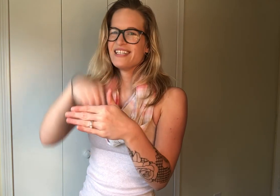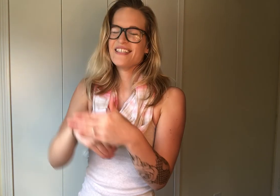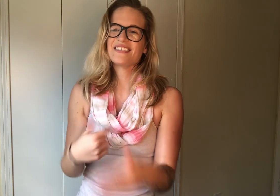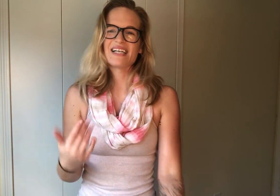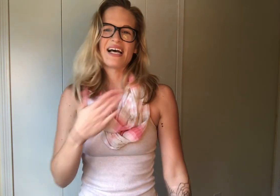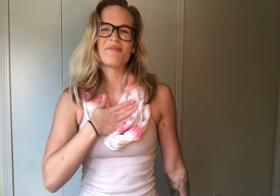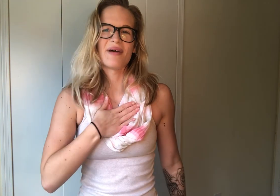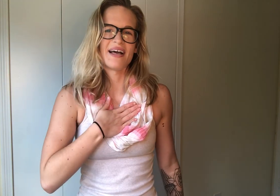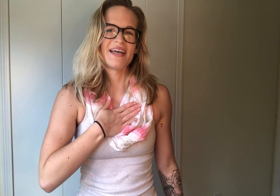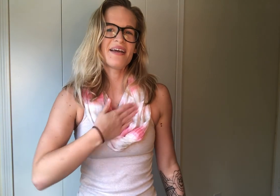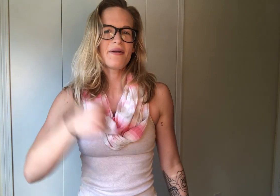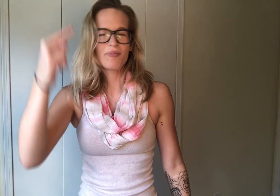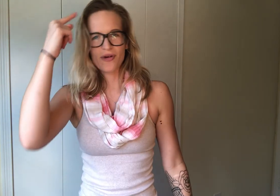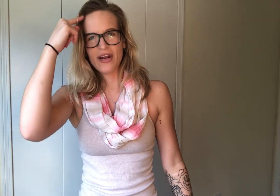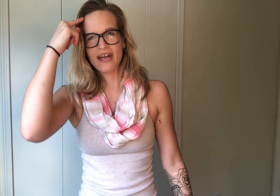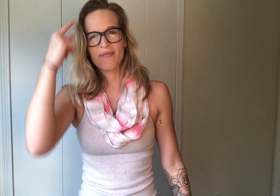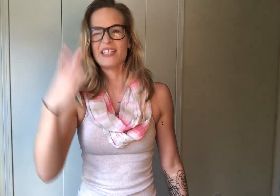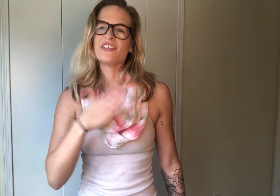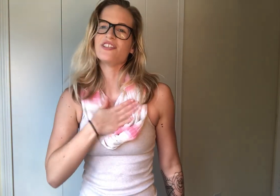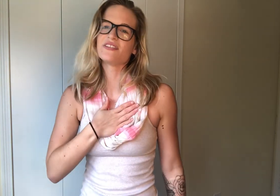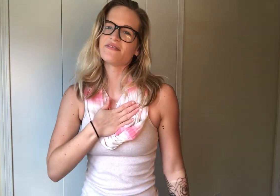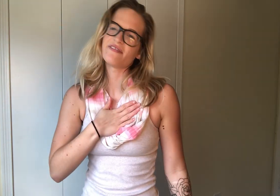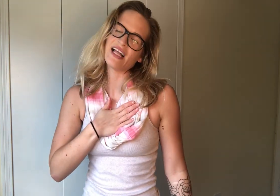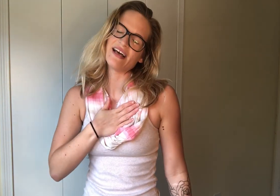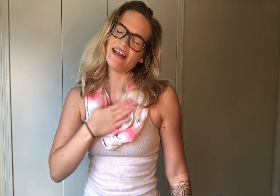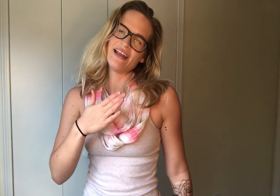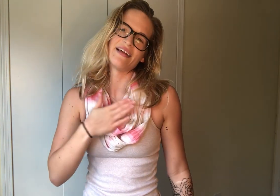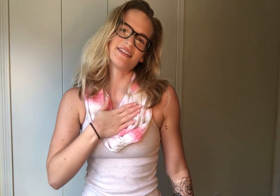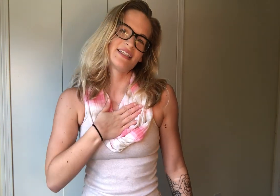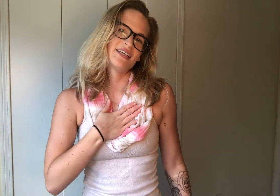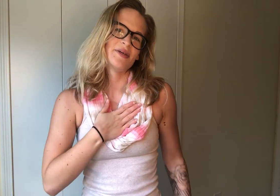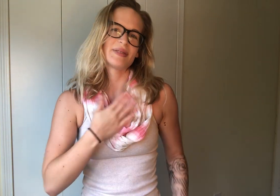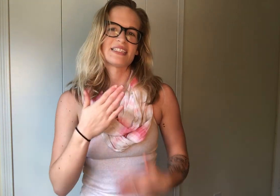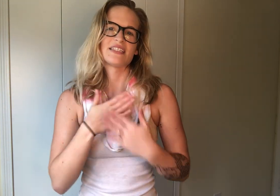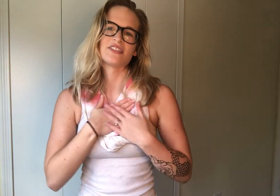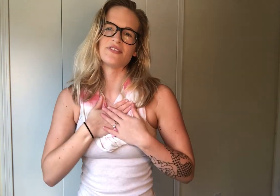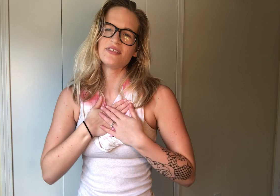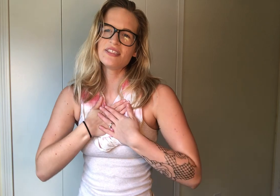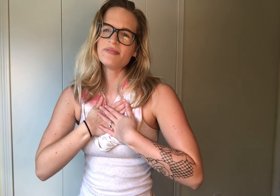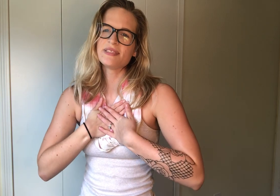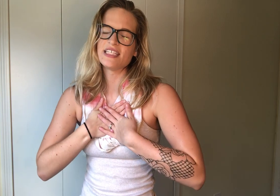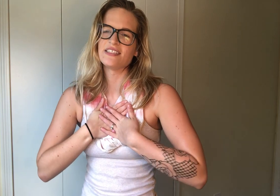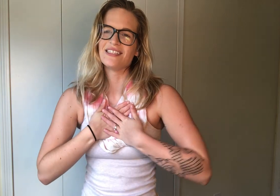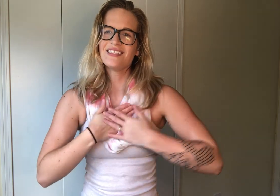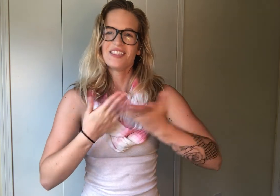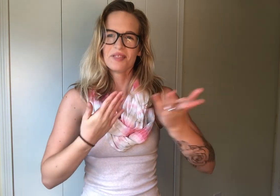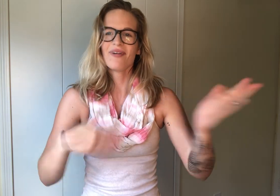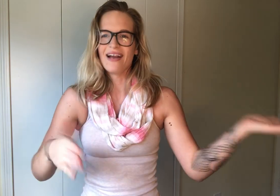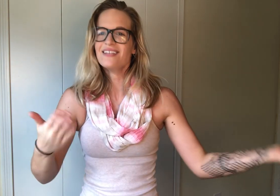Inside my brain. Make sure you use a flat hand, because that shows possession, it's your brain.